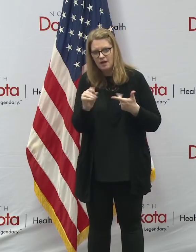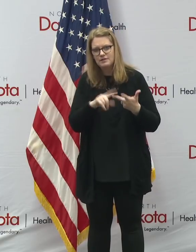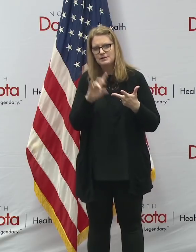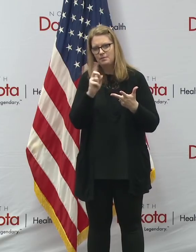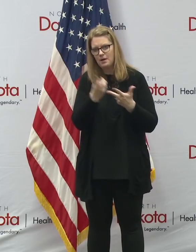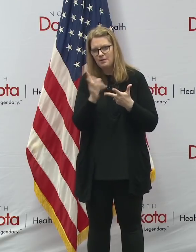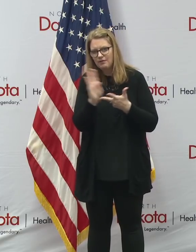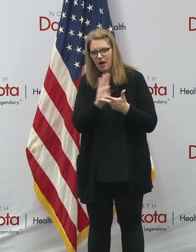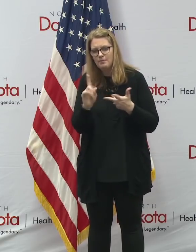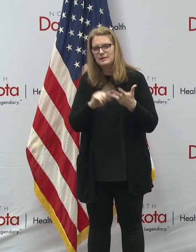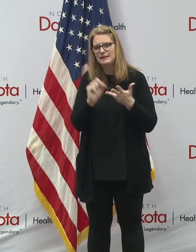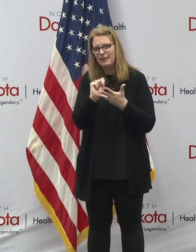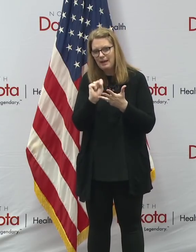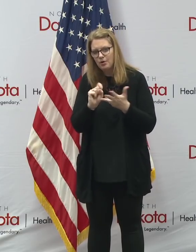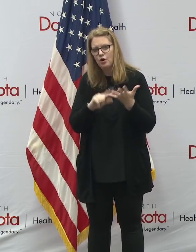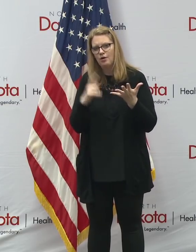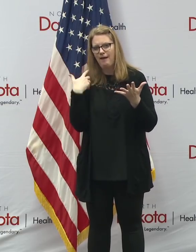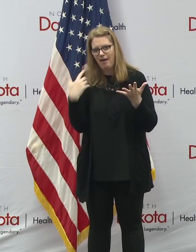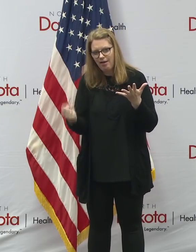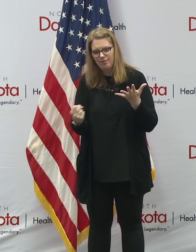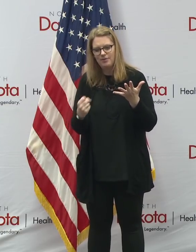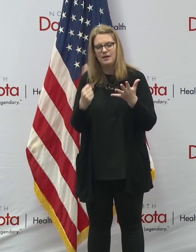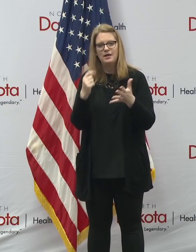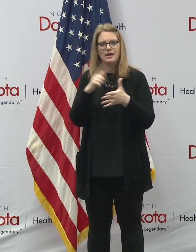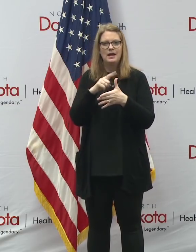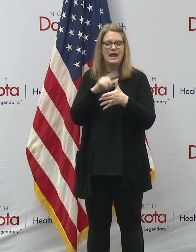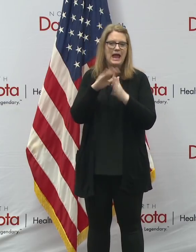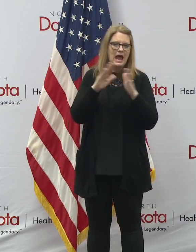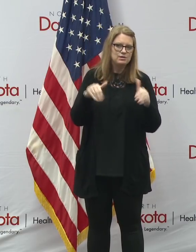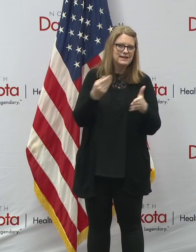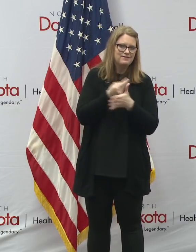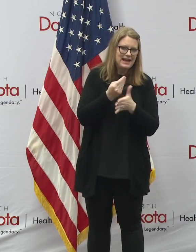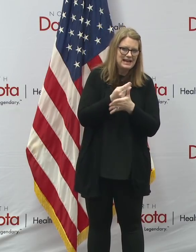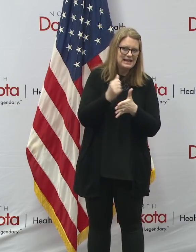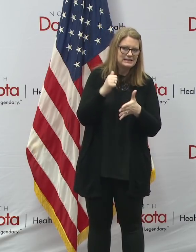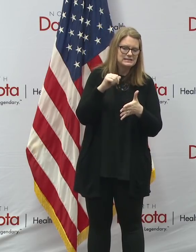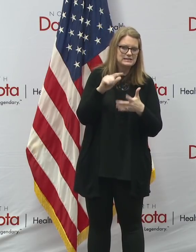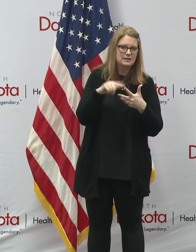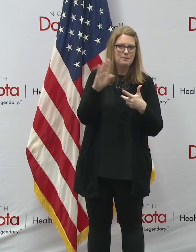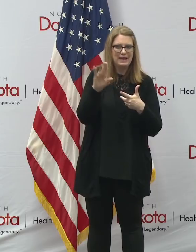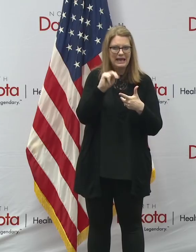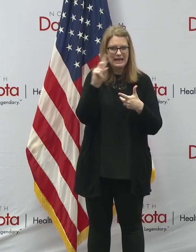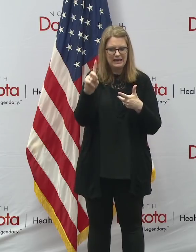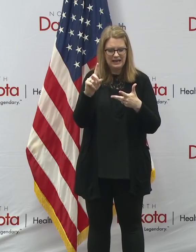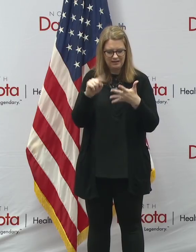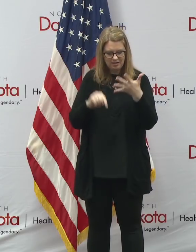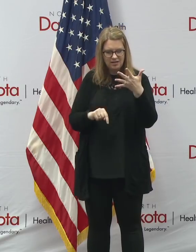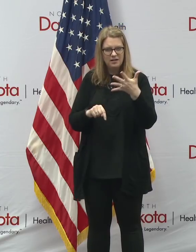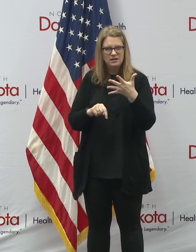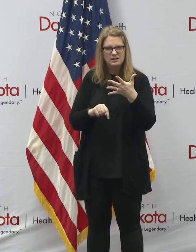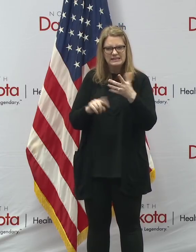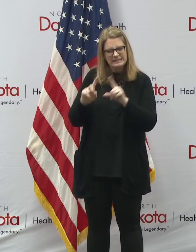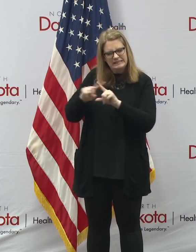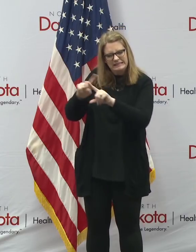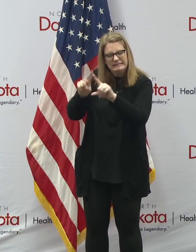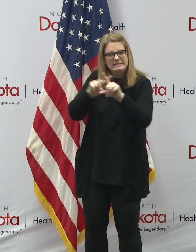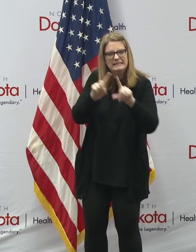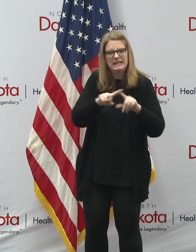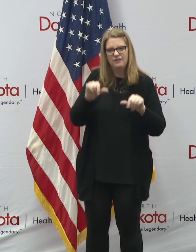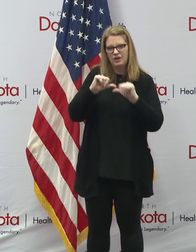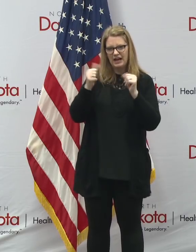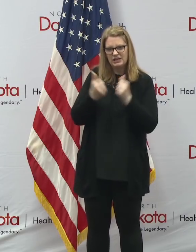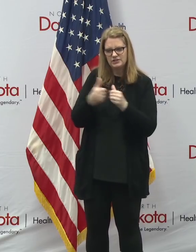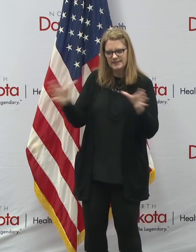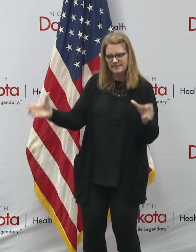Commerce, Department of Labor, Department of Health, Housing Finance Agency, BND, and others to make sure that we were working about